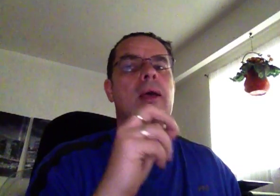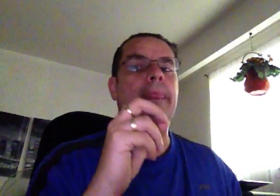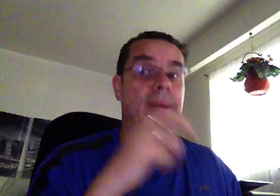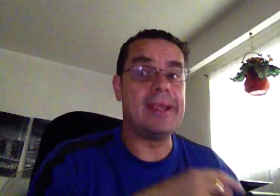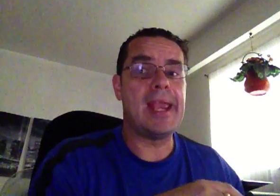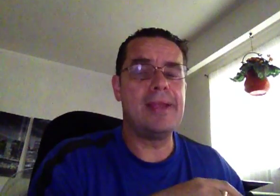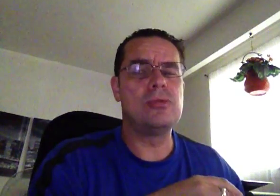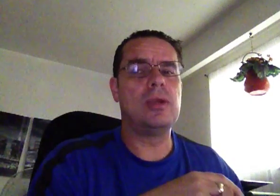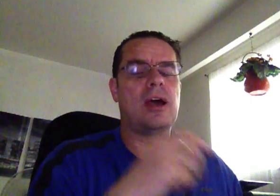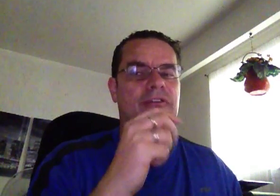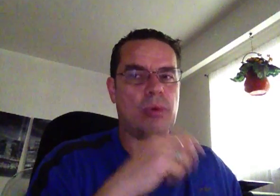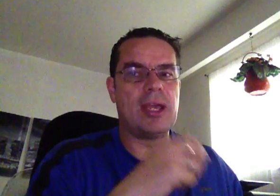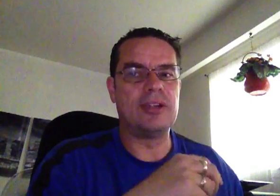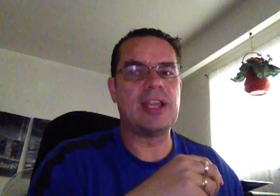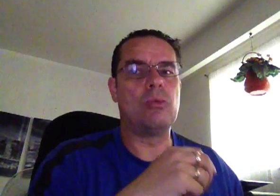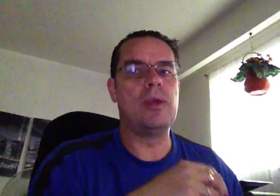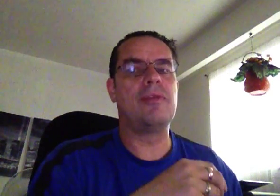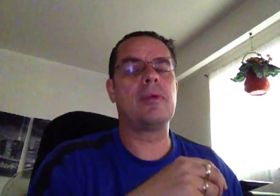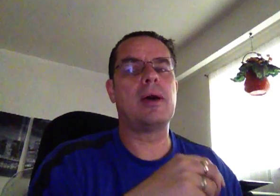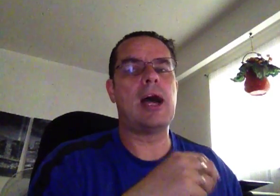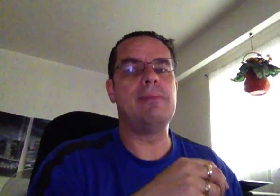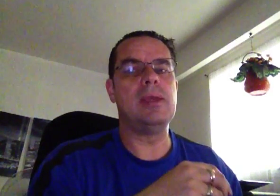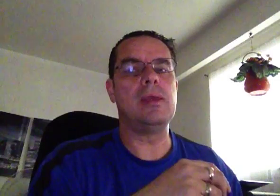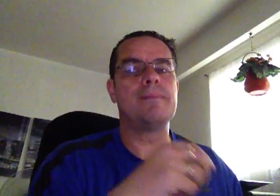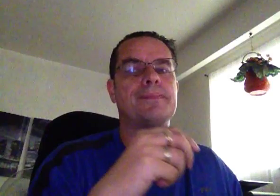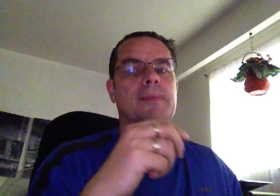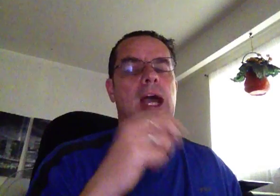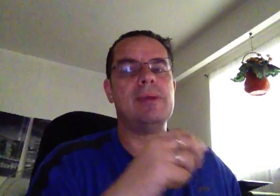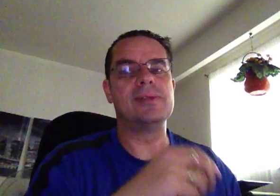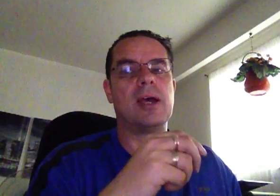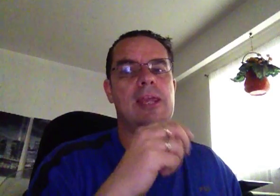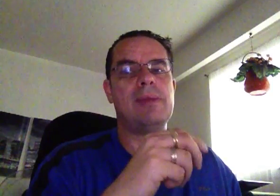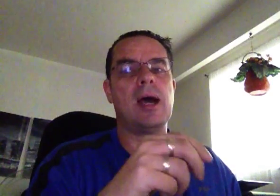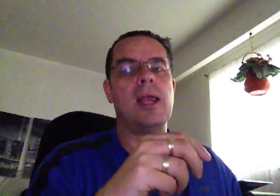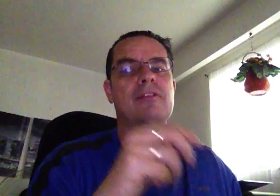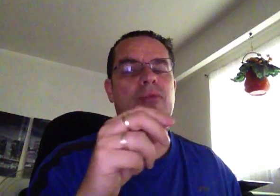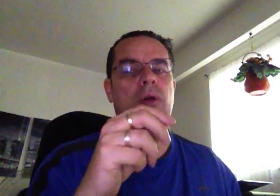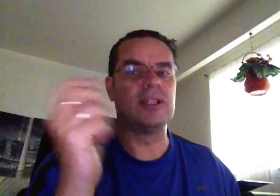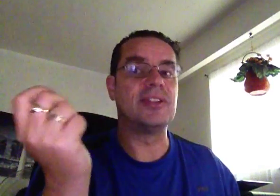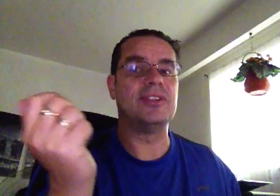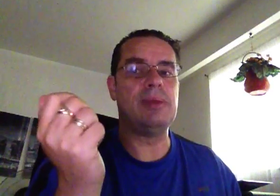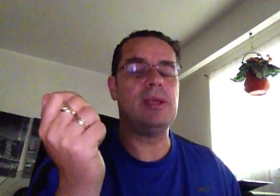But you can do it, from what I understand, with IB's API for, let's say, C++.